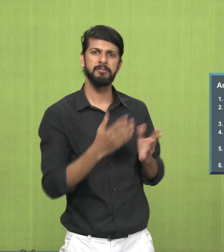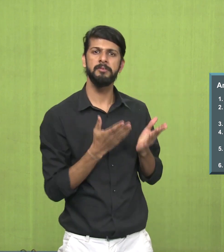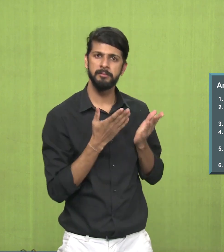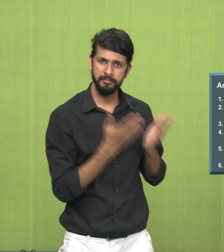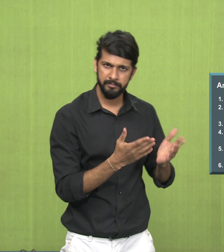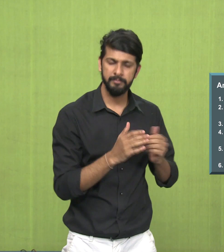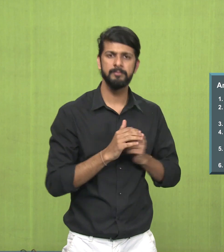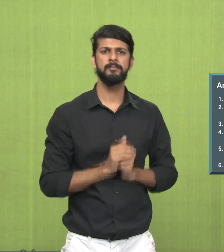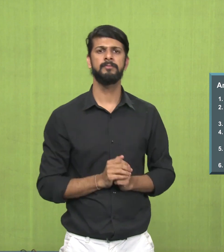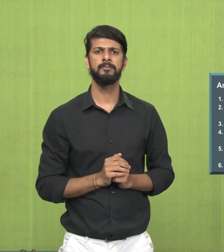artist.